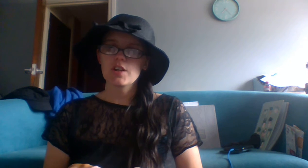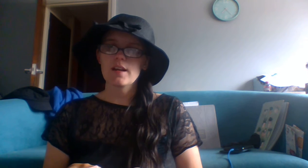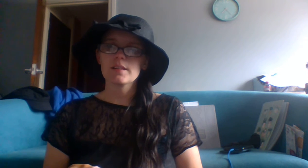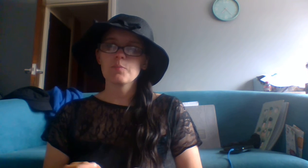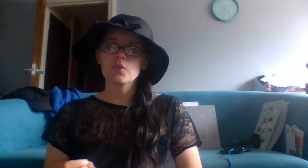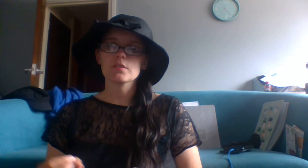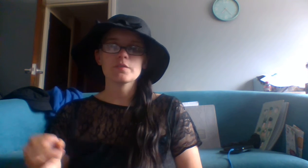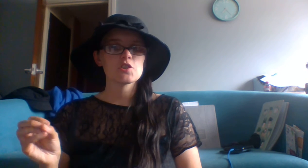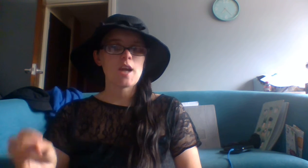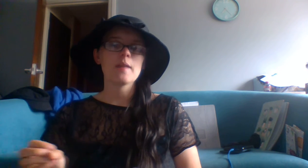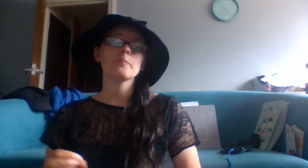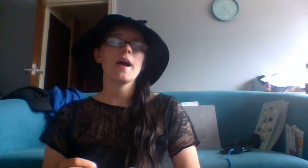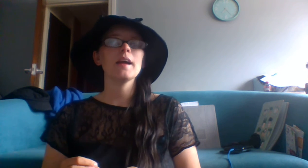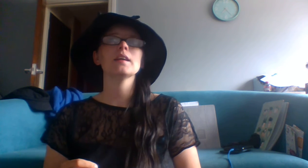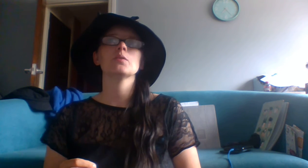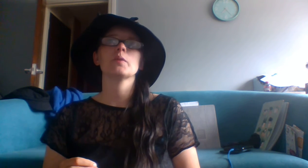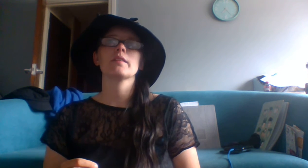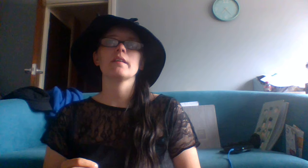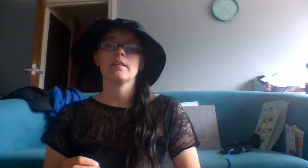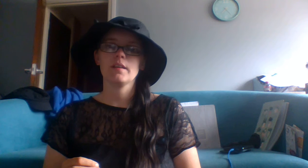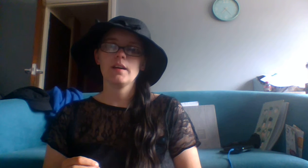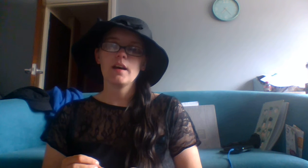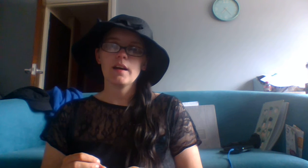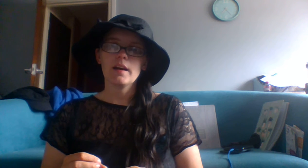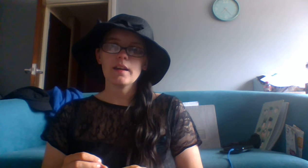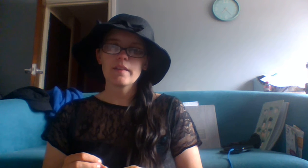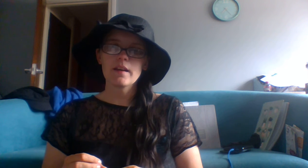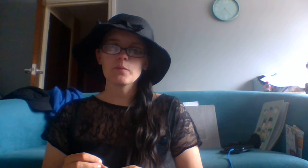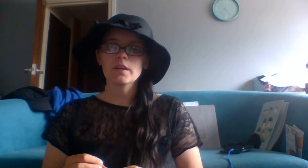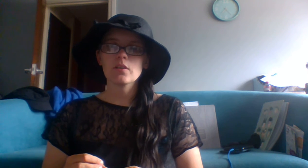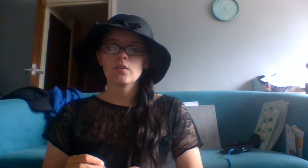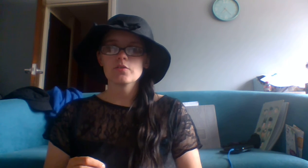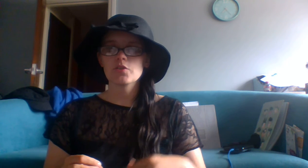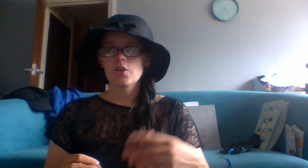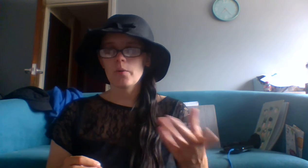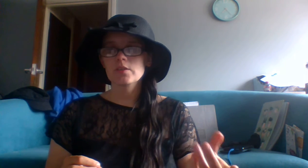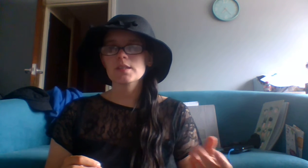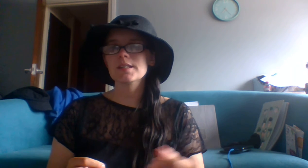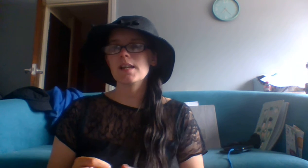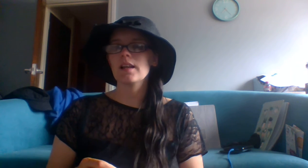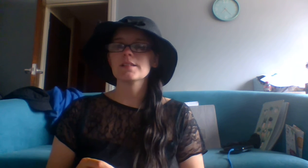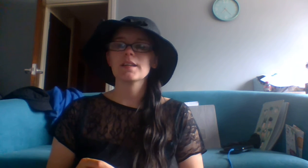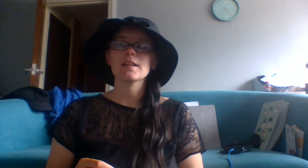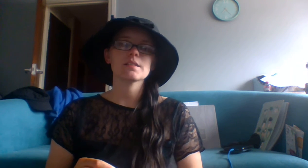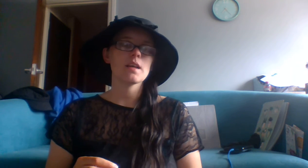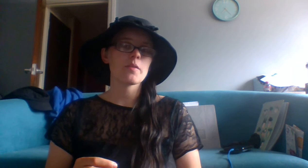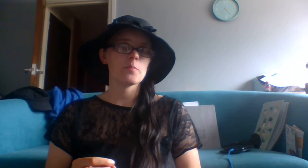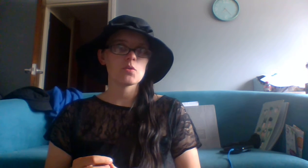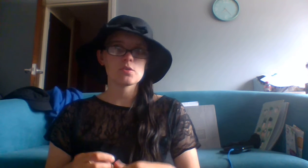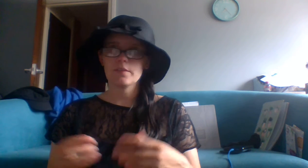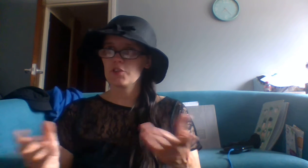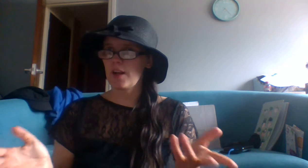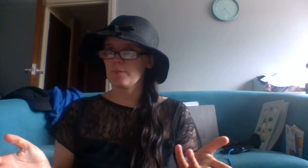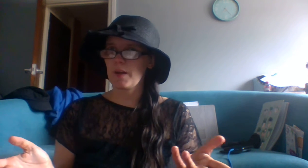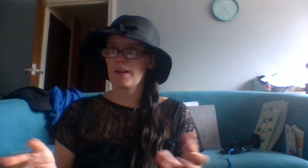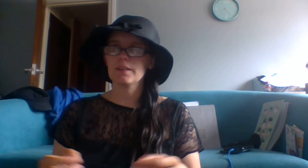shared a bottle of champagne with her. He then went on to go into the cellar to get another bottle of champagne